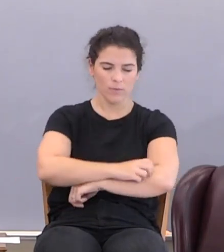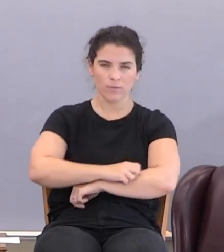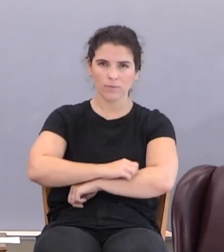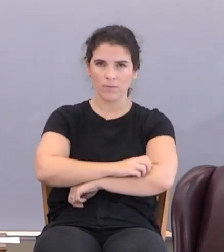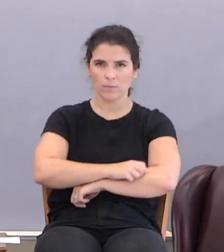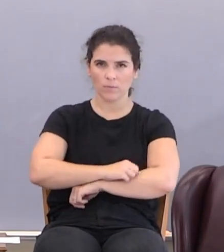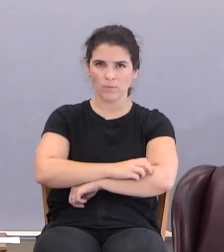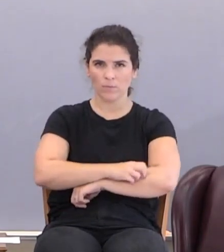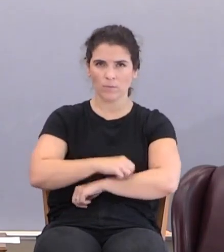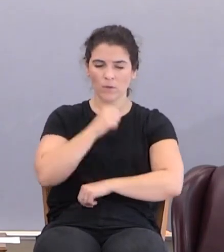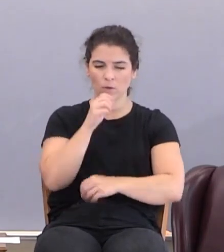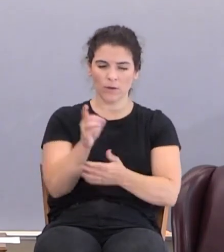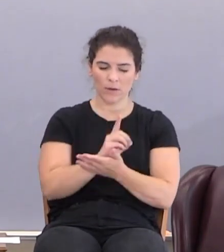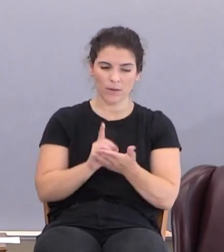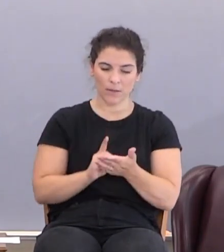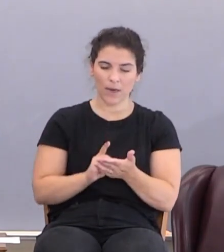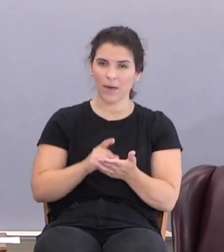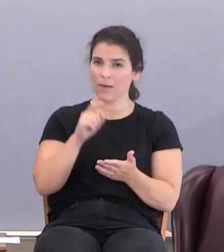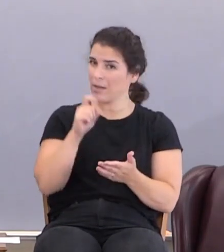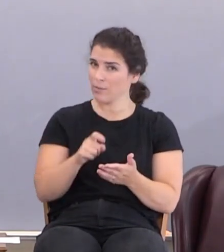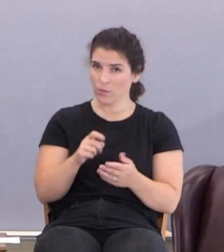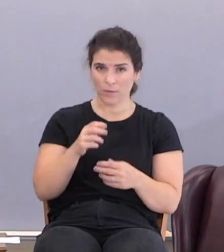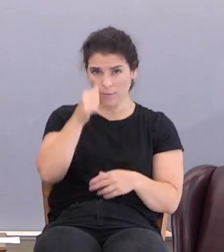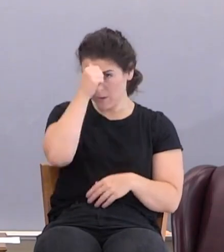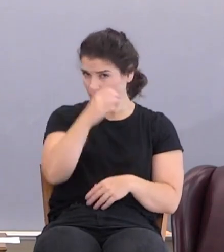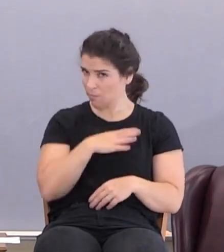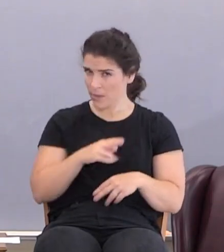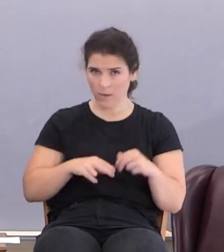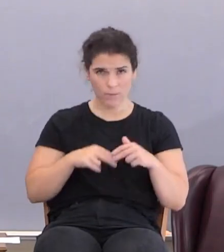By the way, was not designed to be, not intended to be, man built.